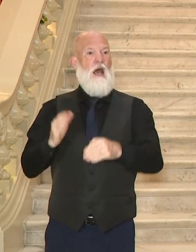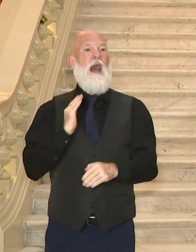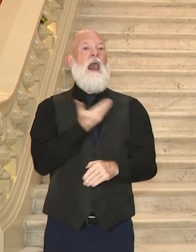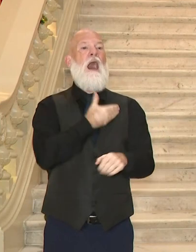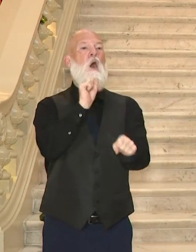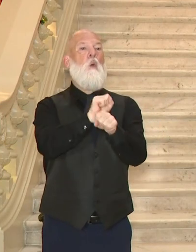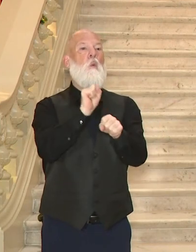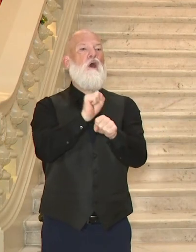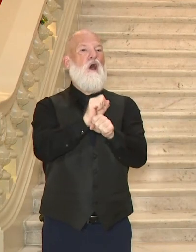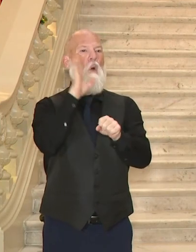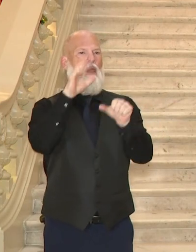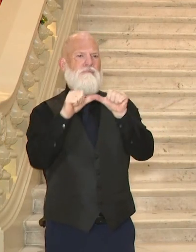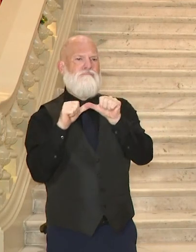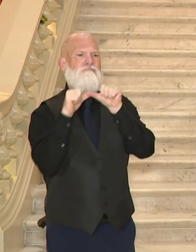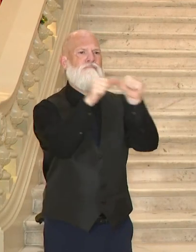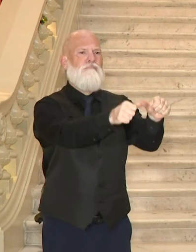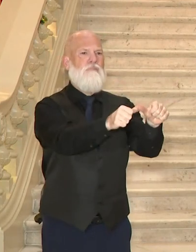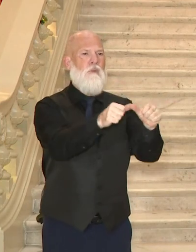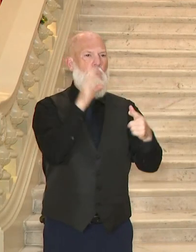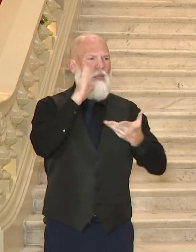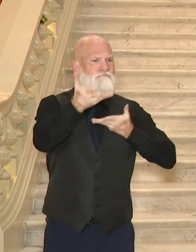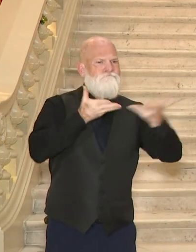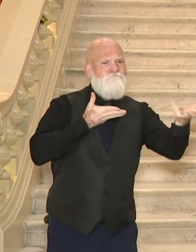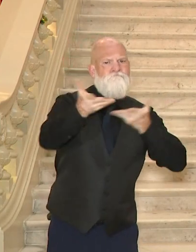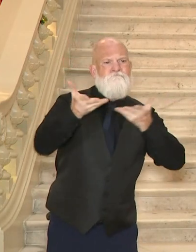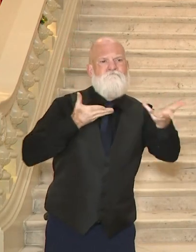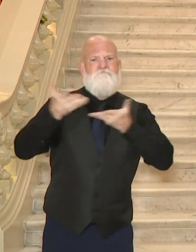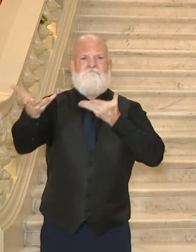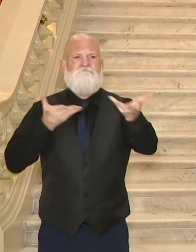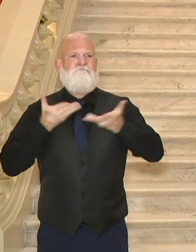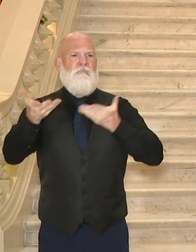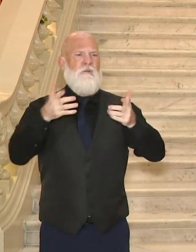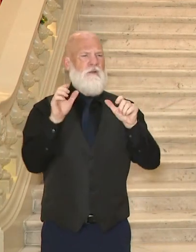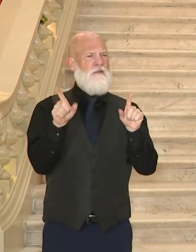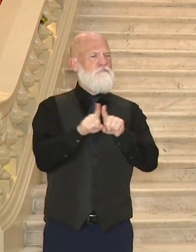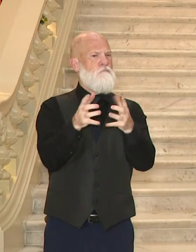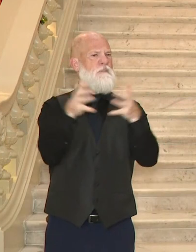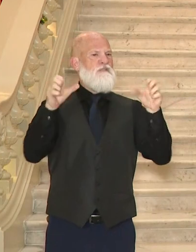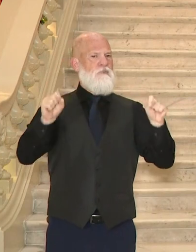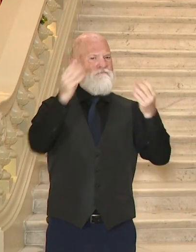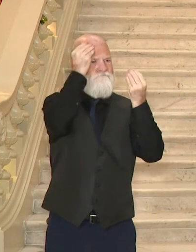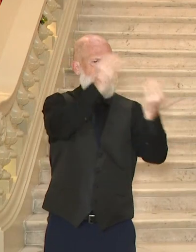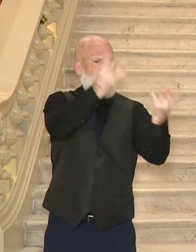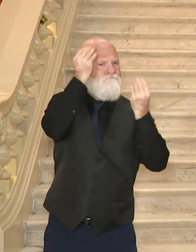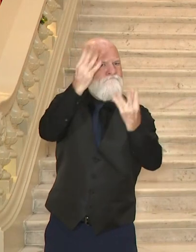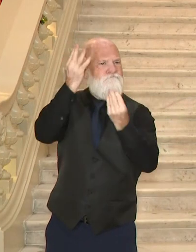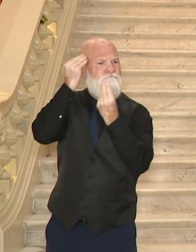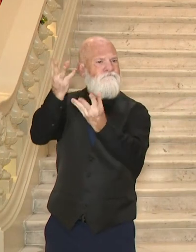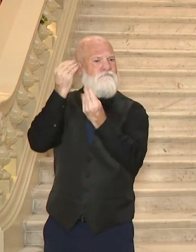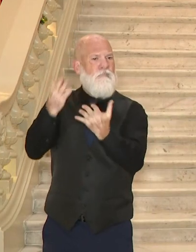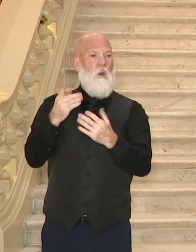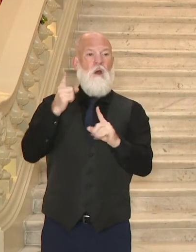possible, we'll be releasing the recount results online as quickly as possible.